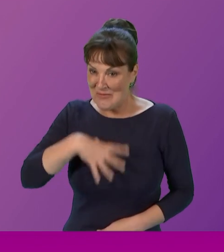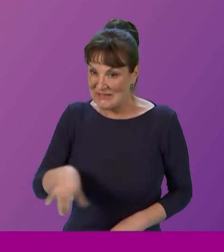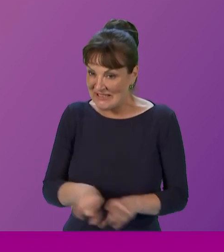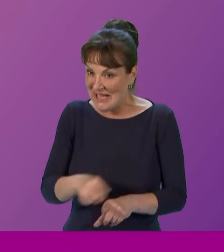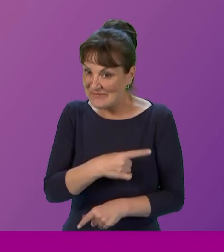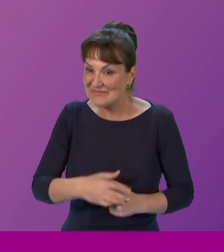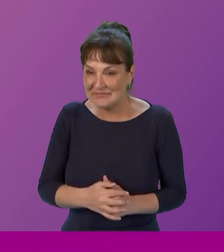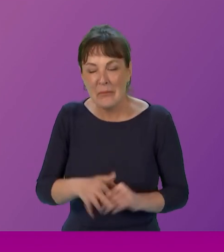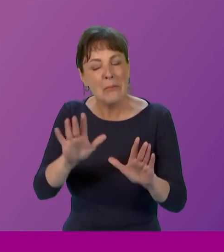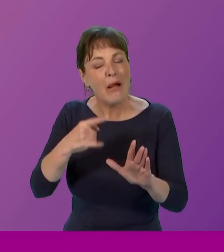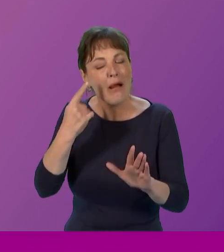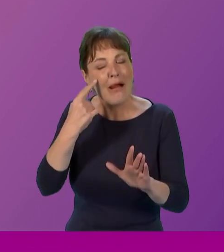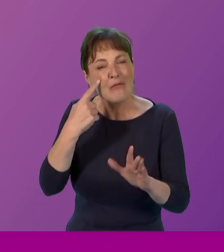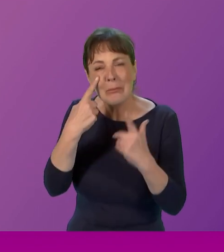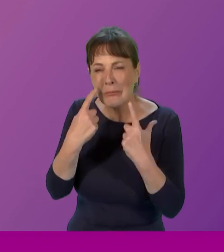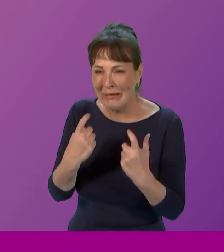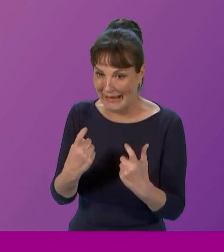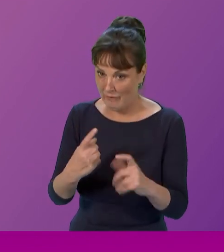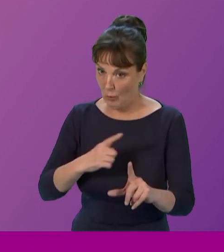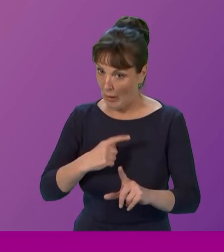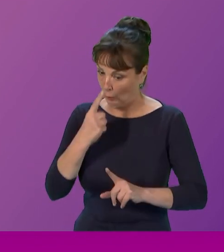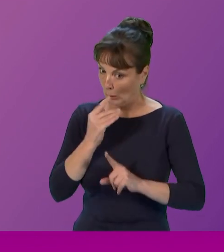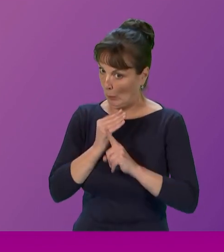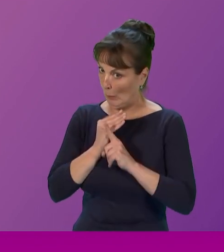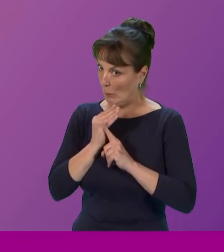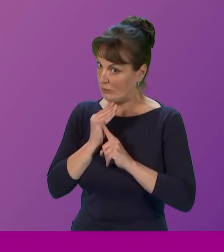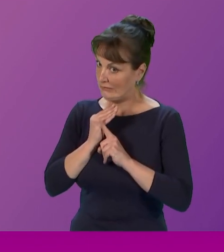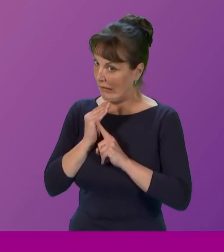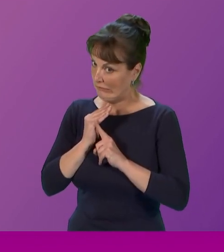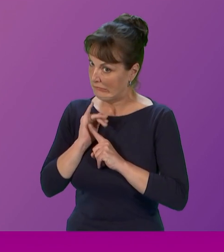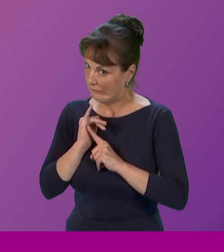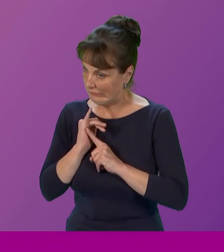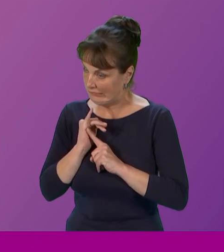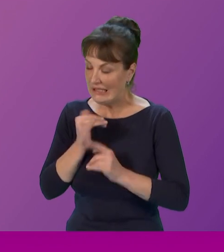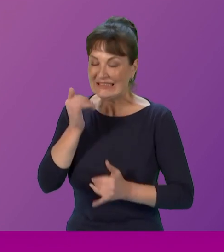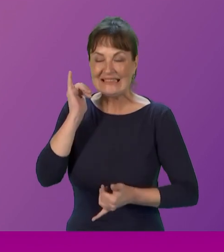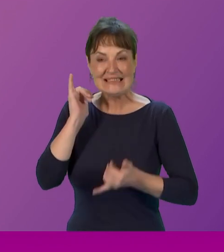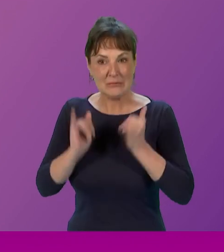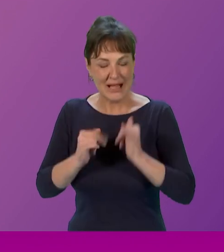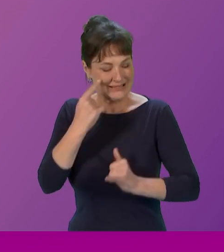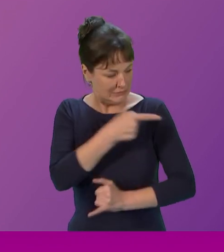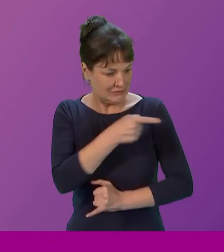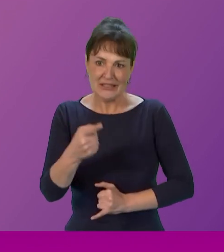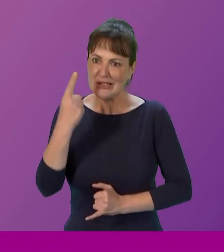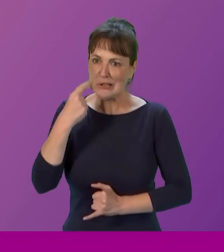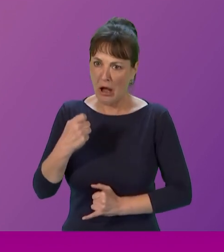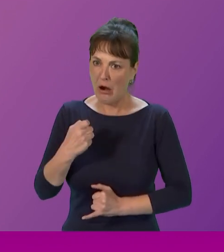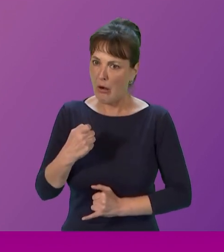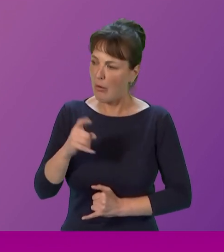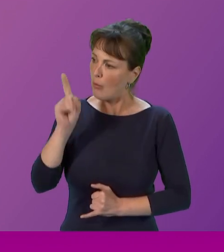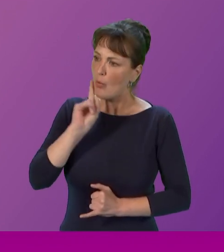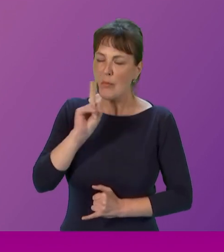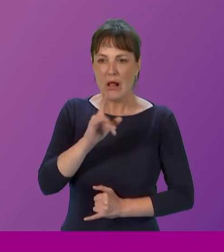being older, I see sometimes young people accept the wins